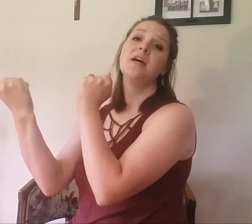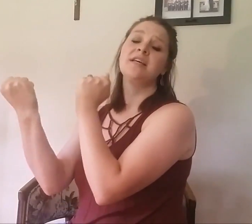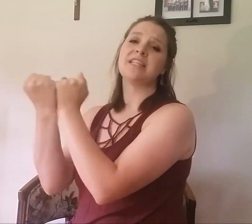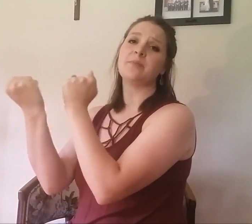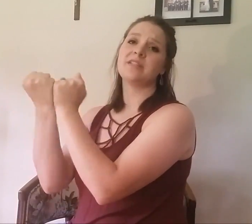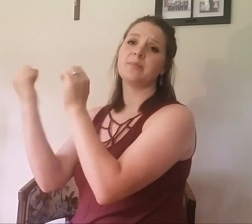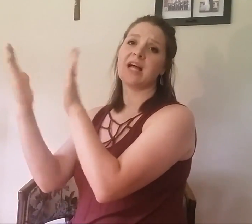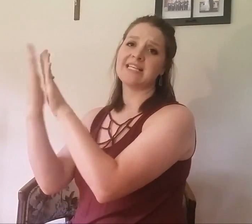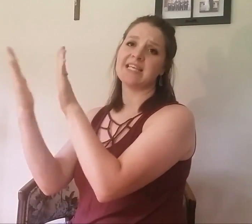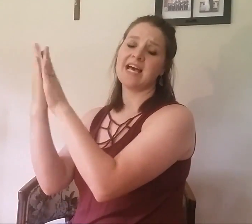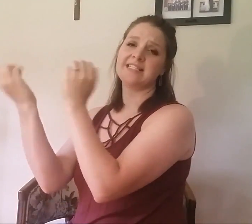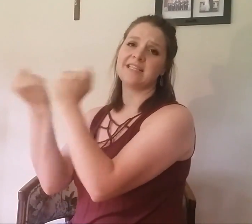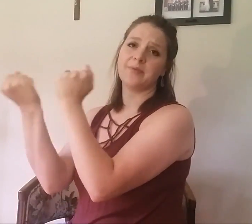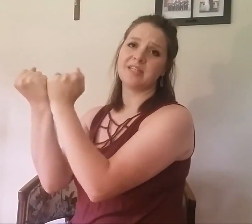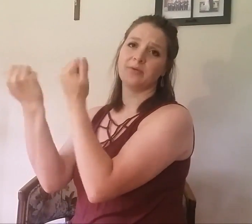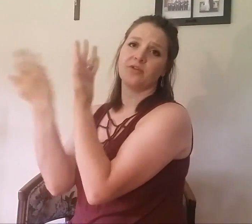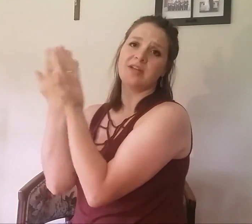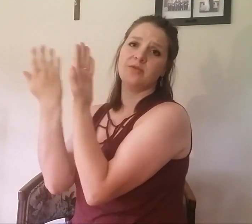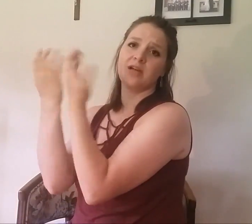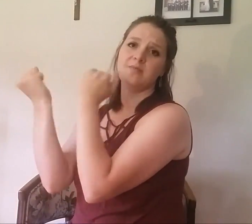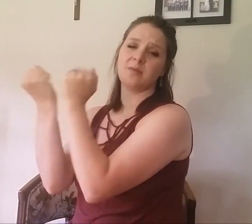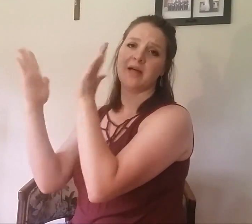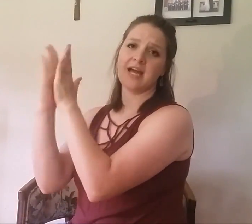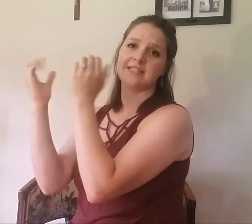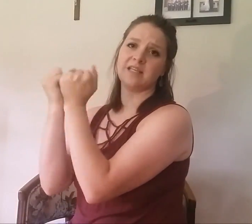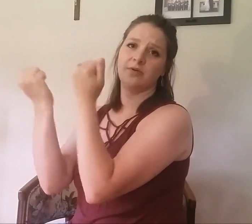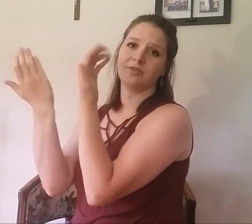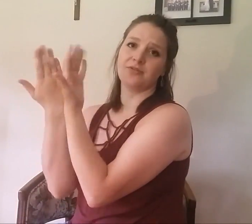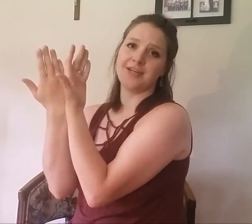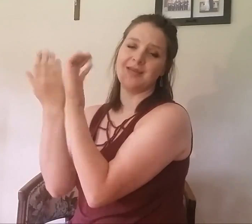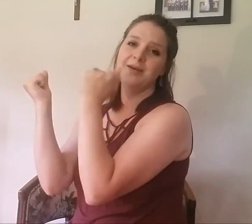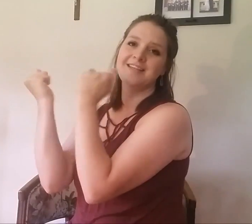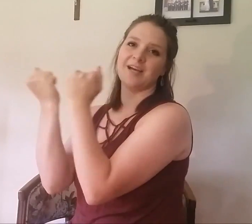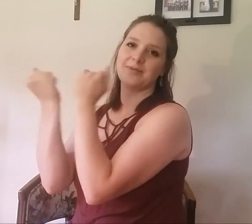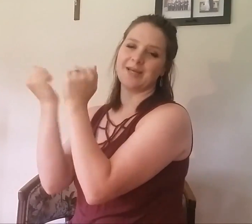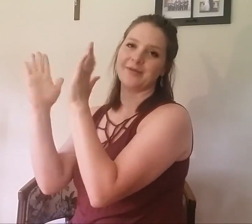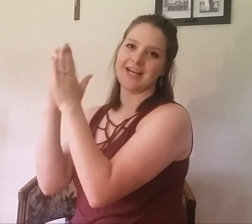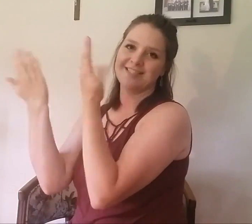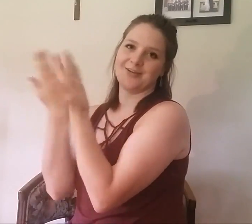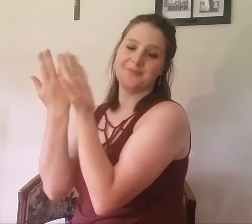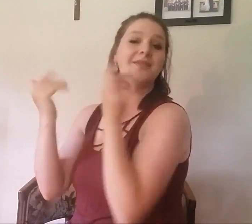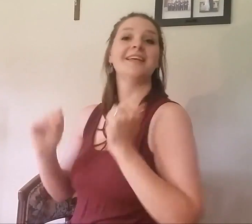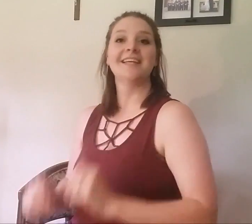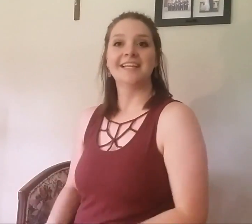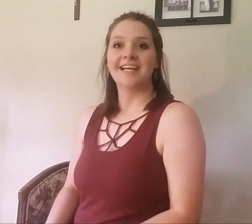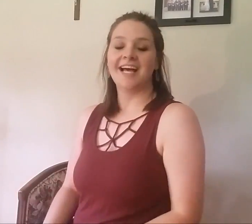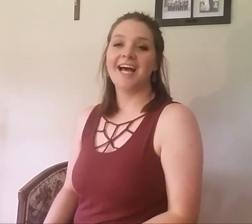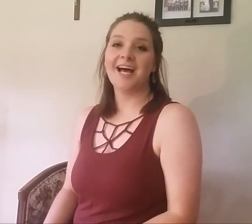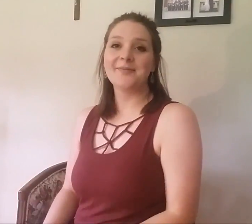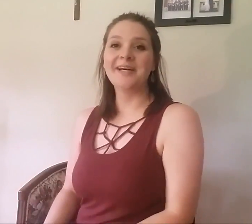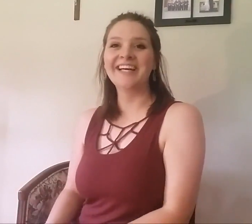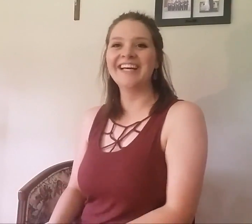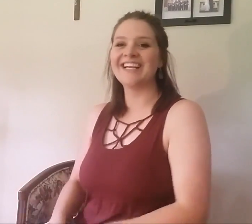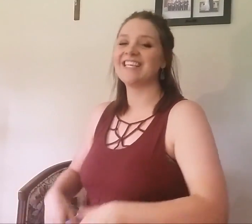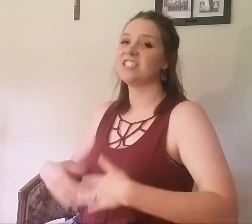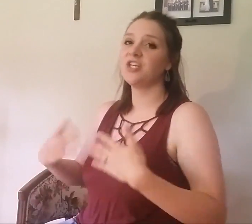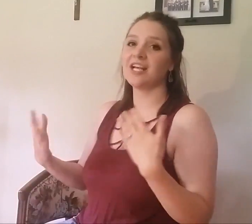double double ice ice double double cream cream double ice double cream double double ice cream like I said it's a good